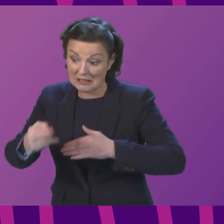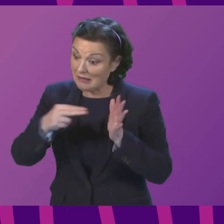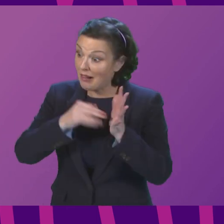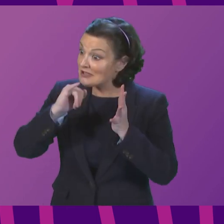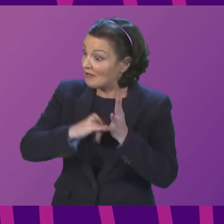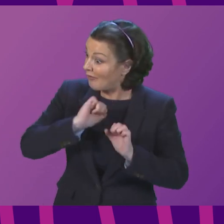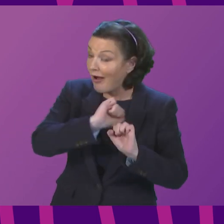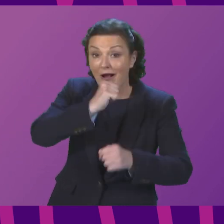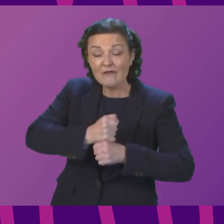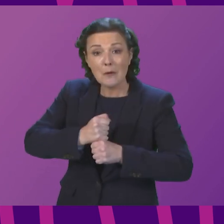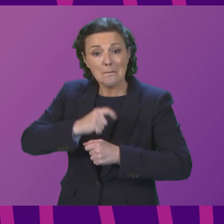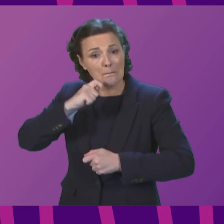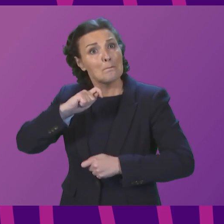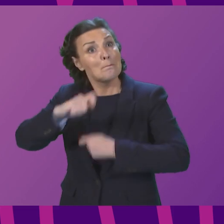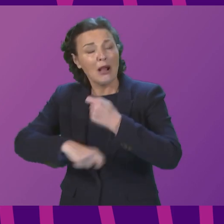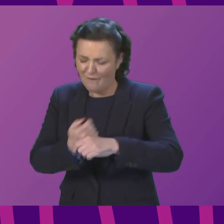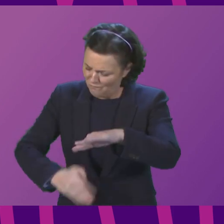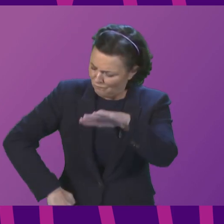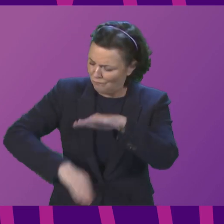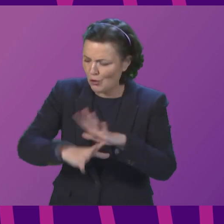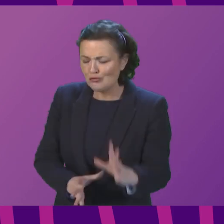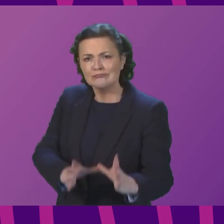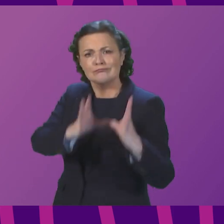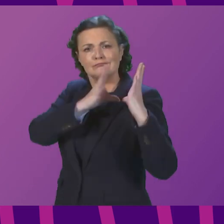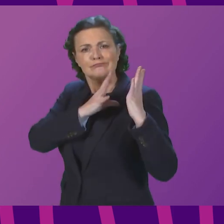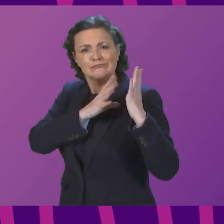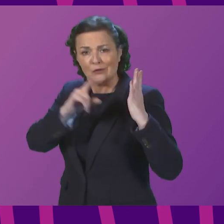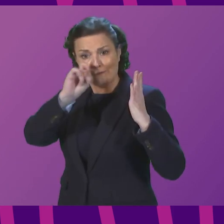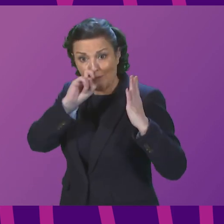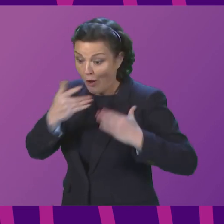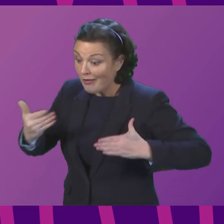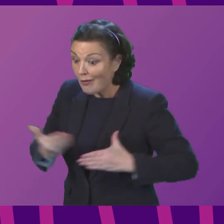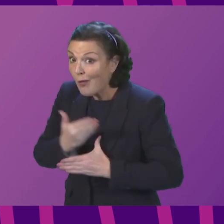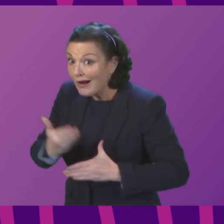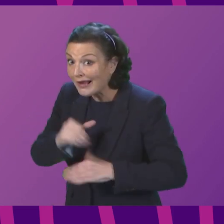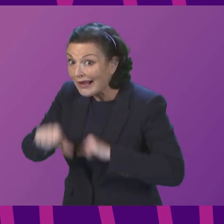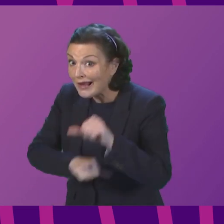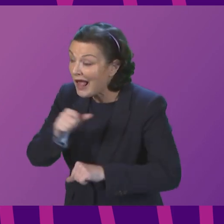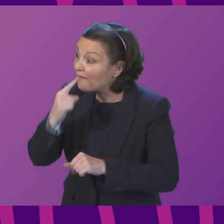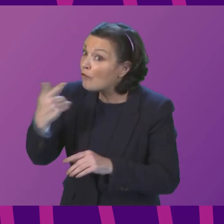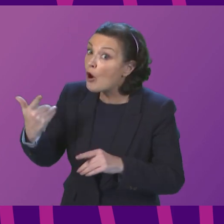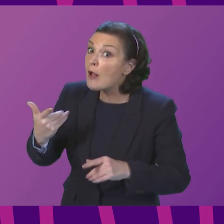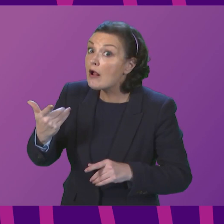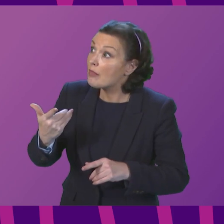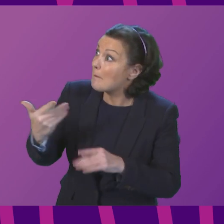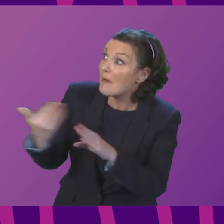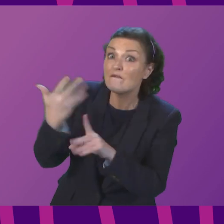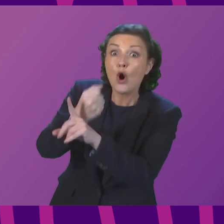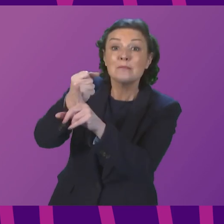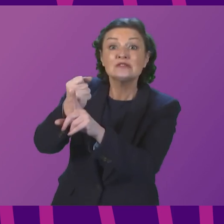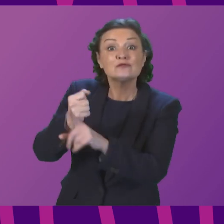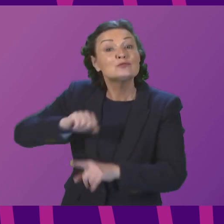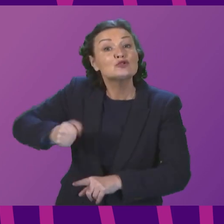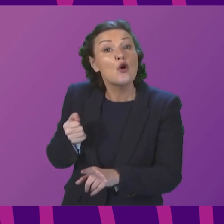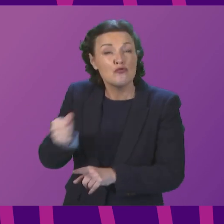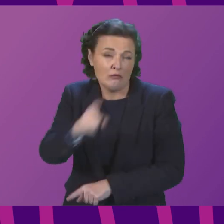Sturgeon and her Government become fully responsible for the operation and performance of Scott rail. If you were travelling from